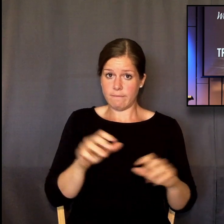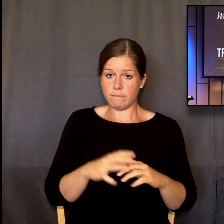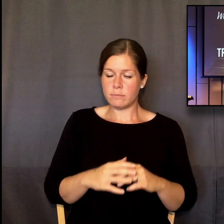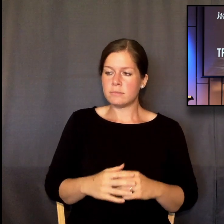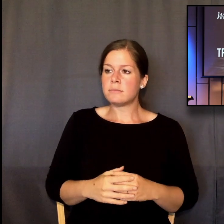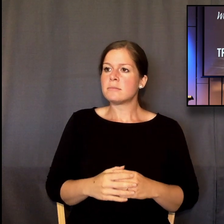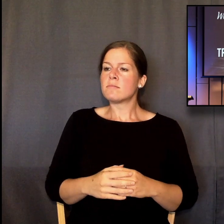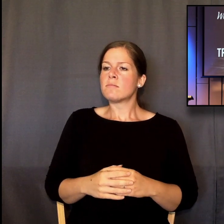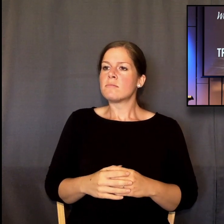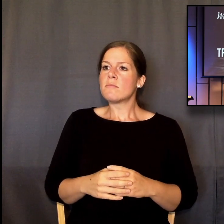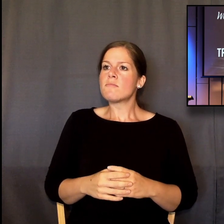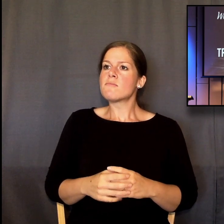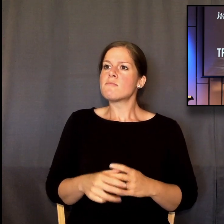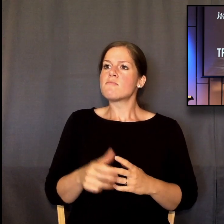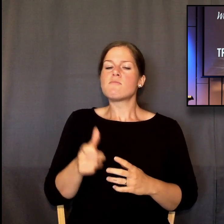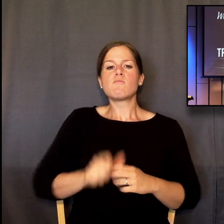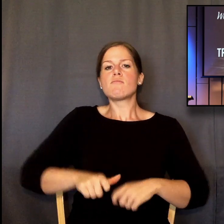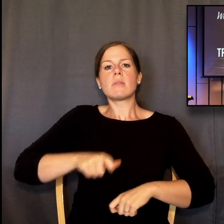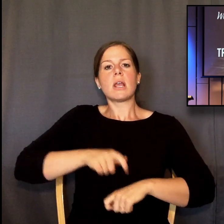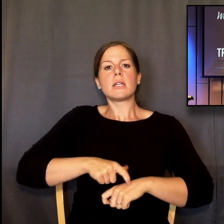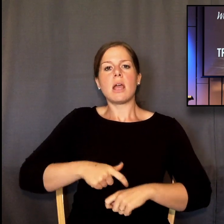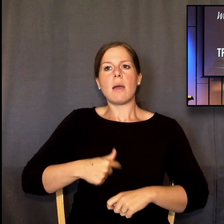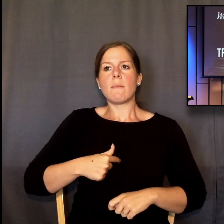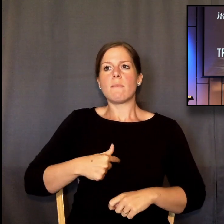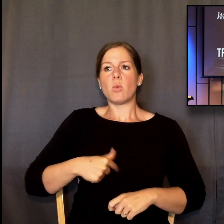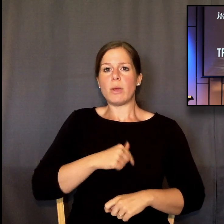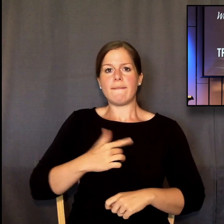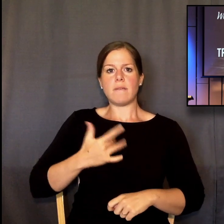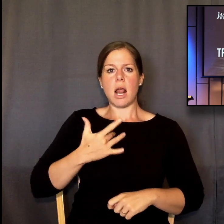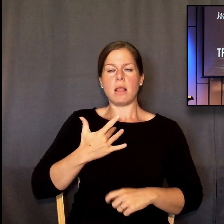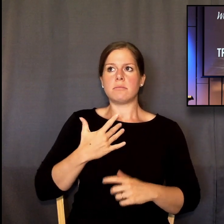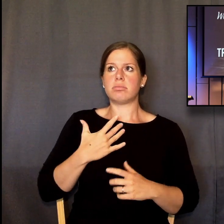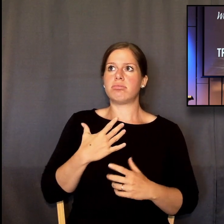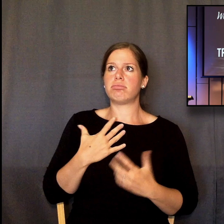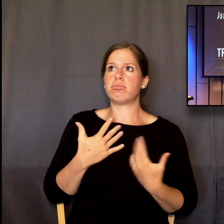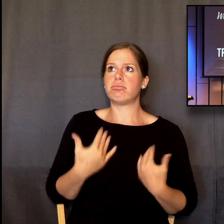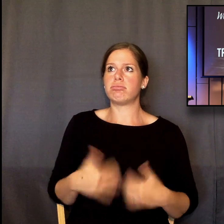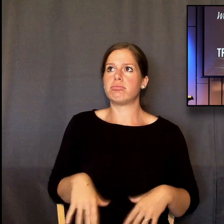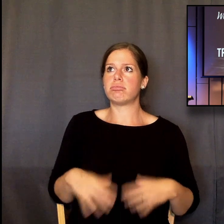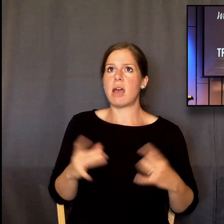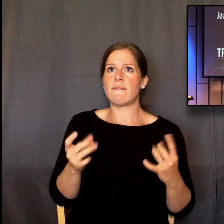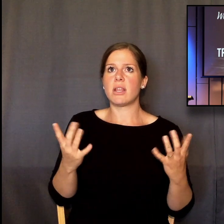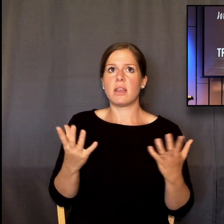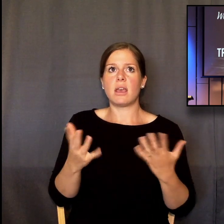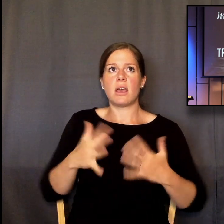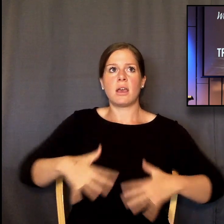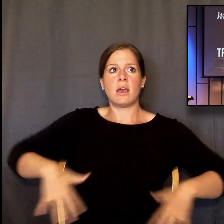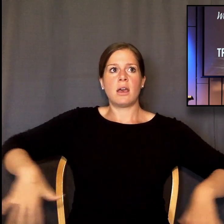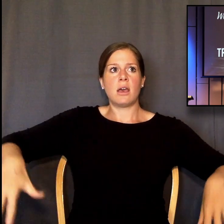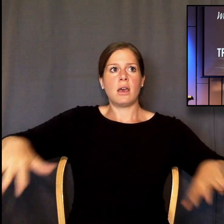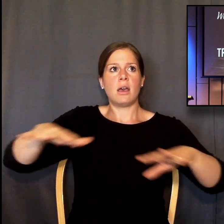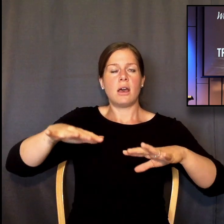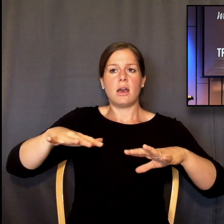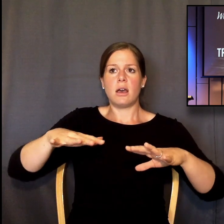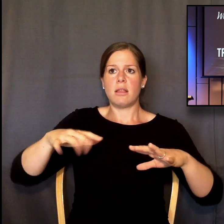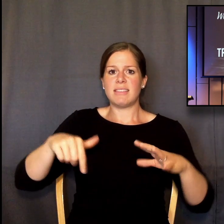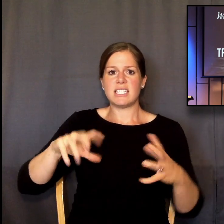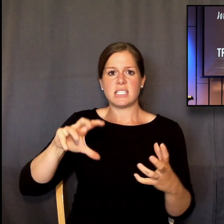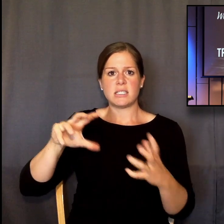going on with this virus? Will we lose our business? Will I lose my job? Will we lose our house? Will we have enough to pay our bills?